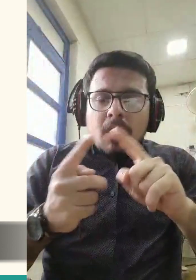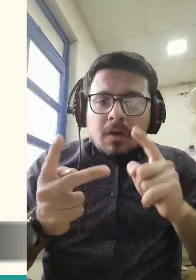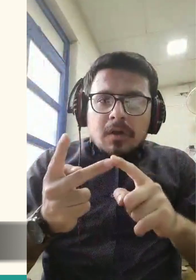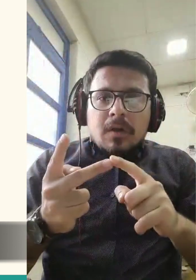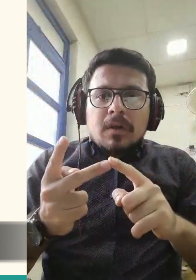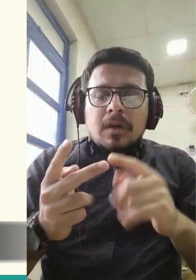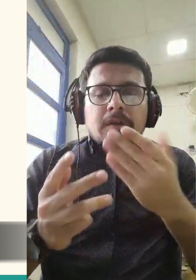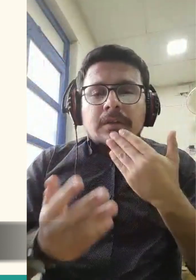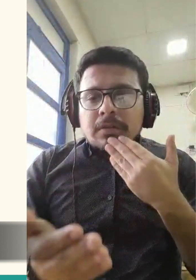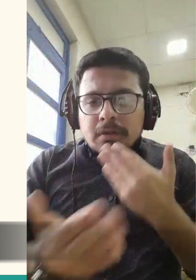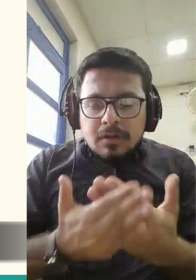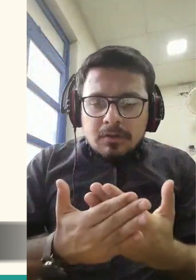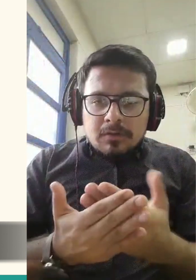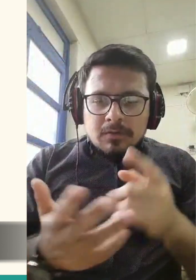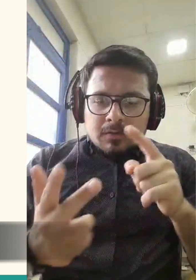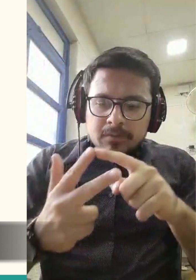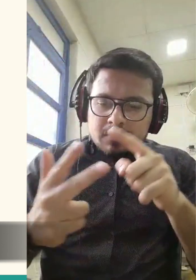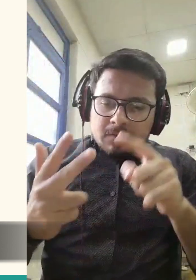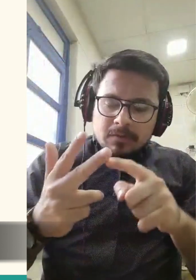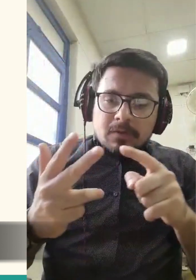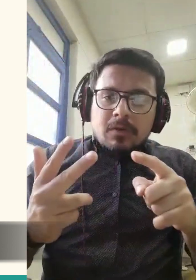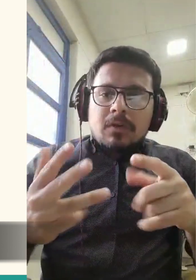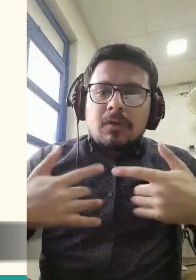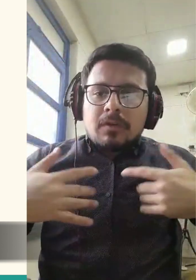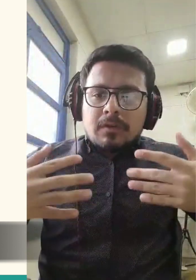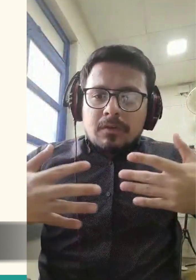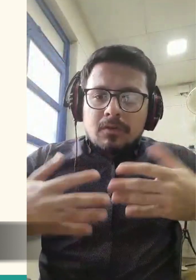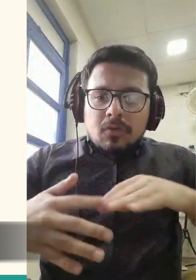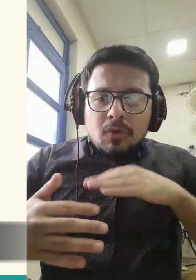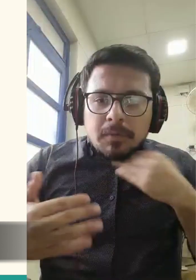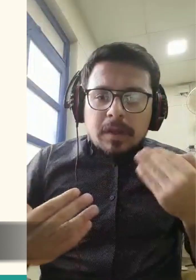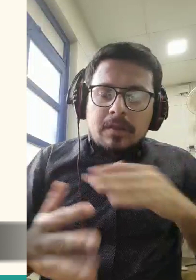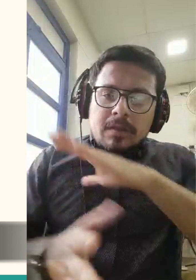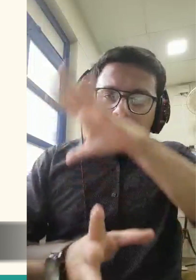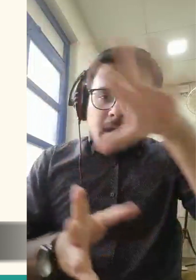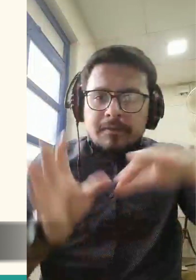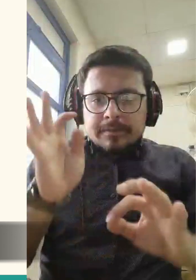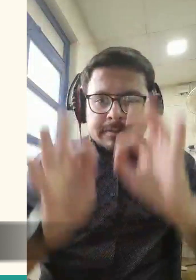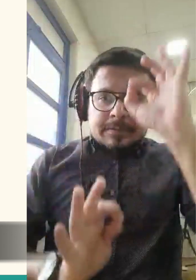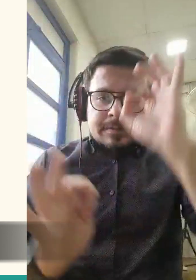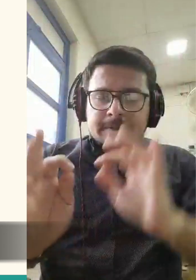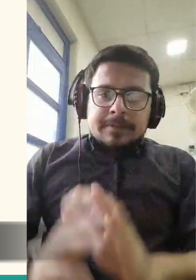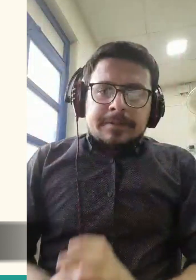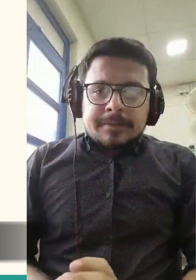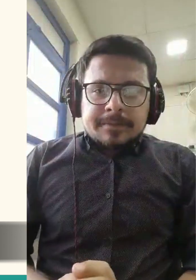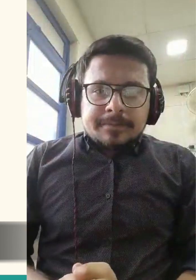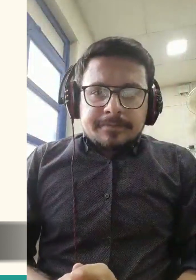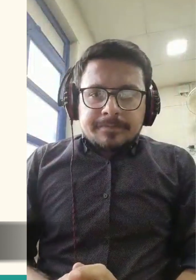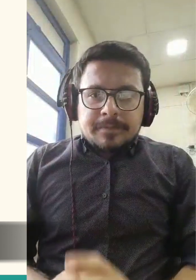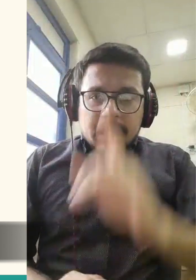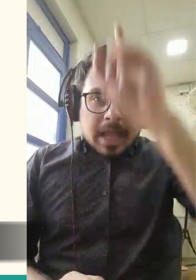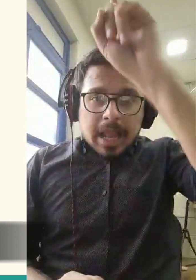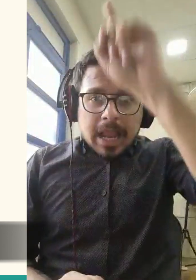They said, Will you place therein those who will make mischief